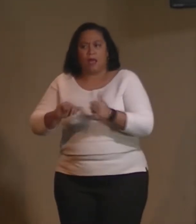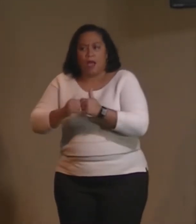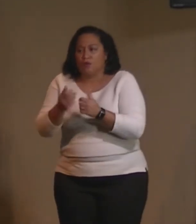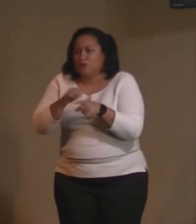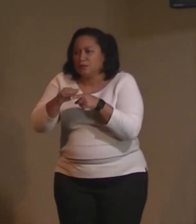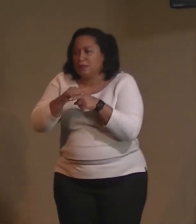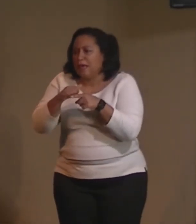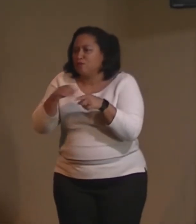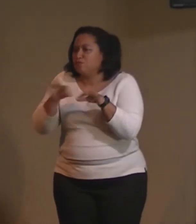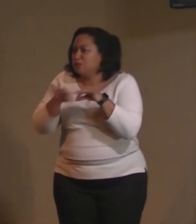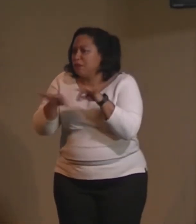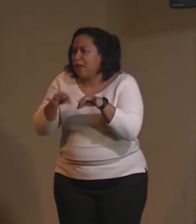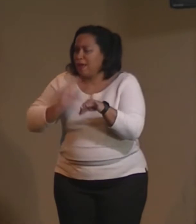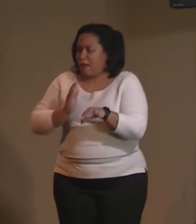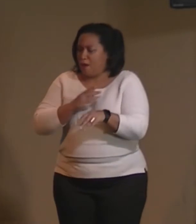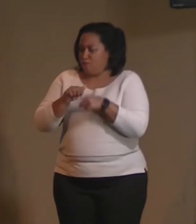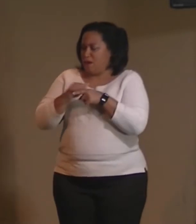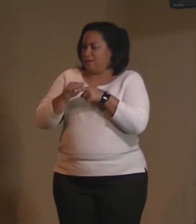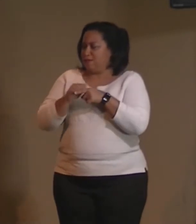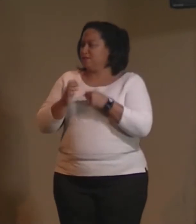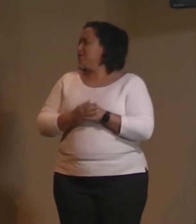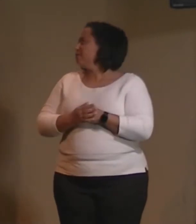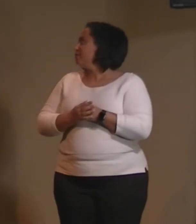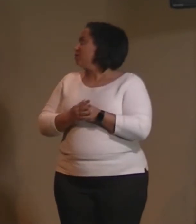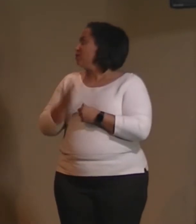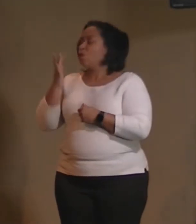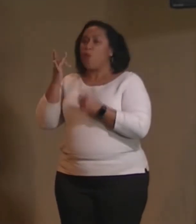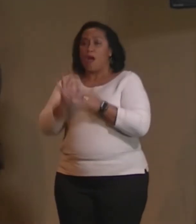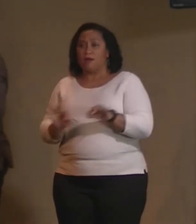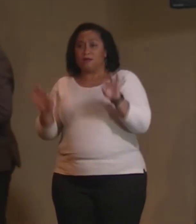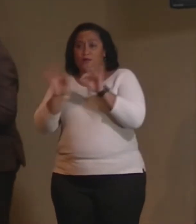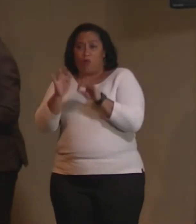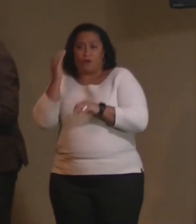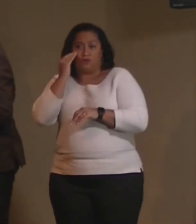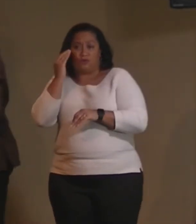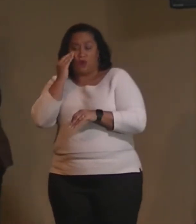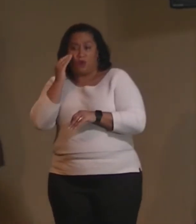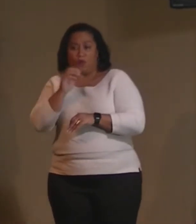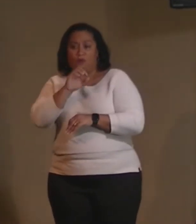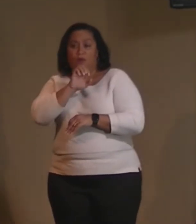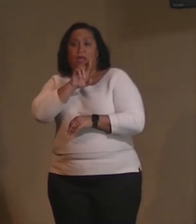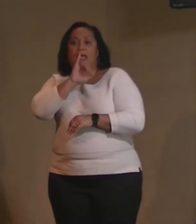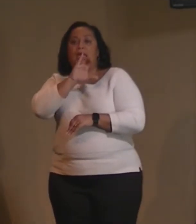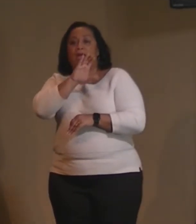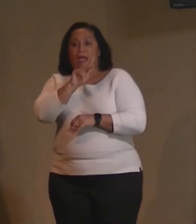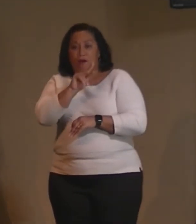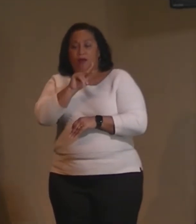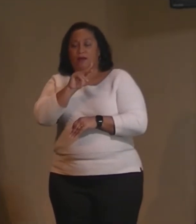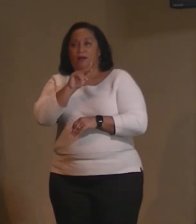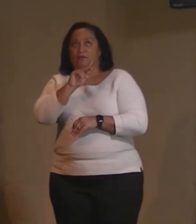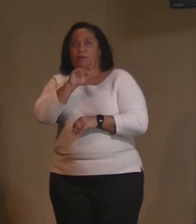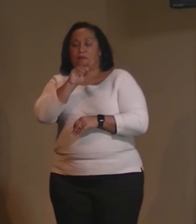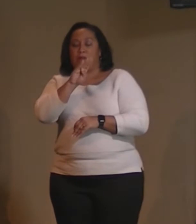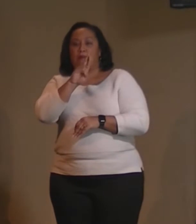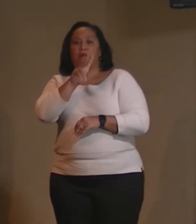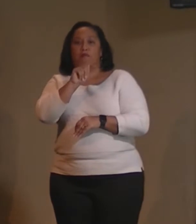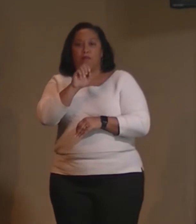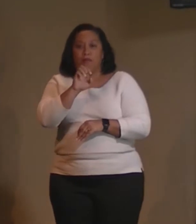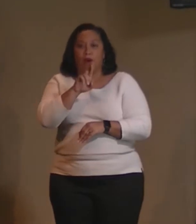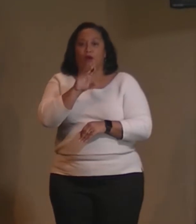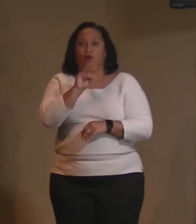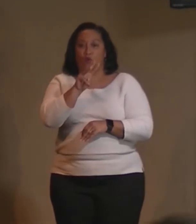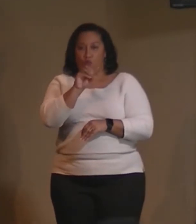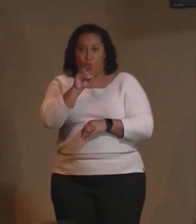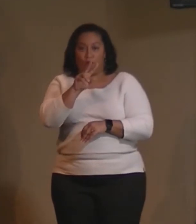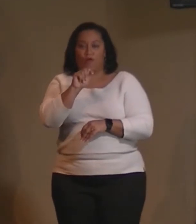explain it to them? Why is it important to know? So, Eric Butterworth said, we need larger maps. We